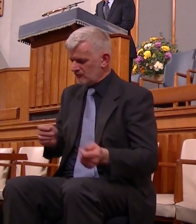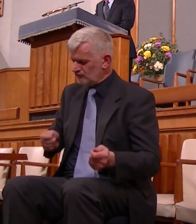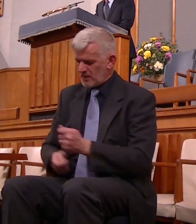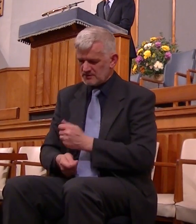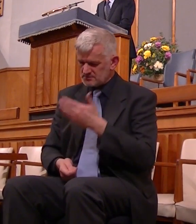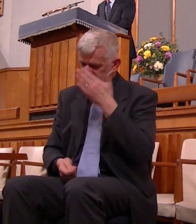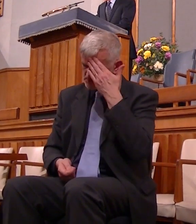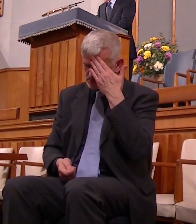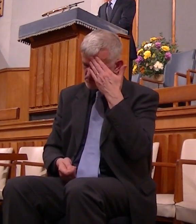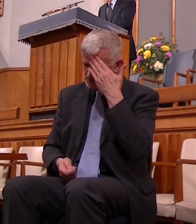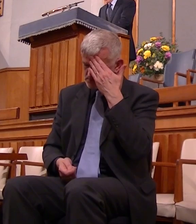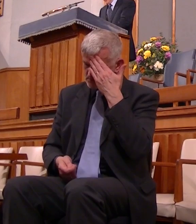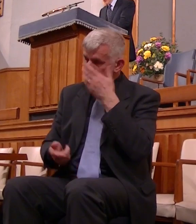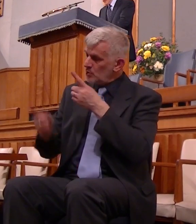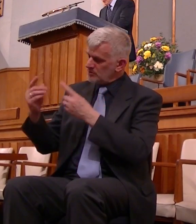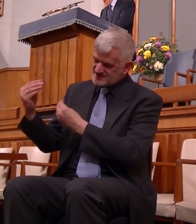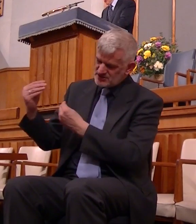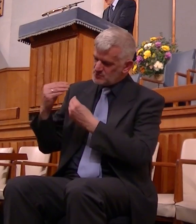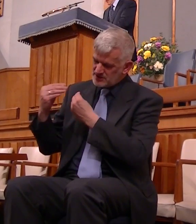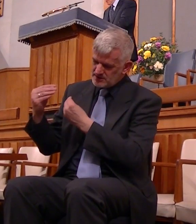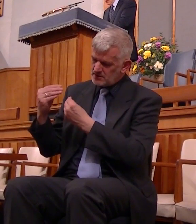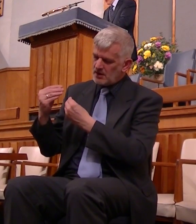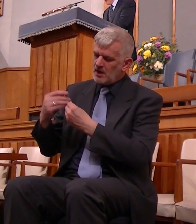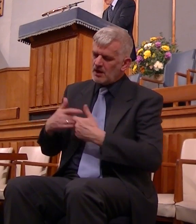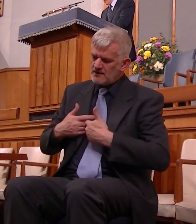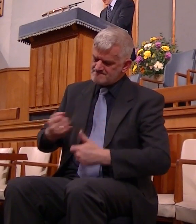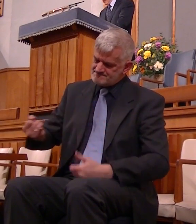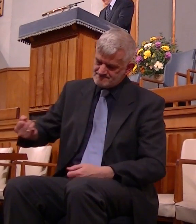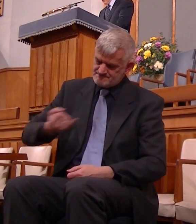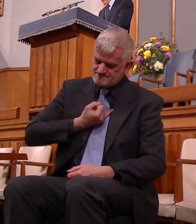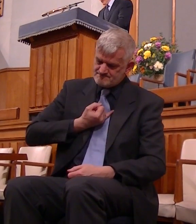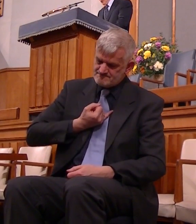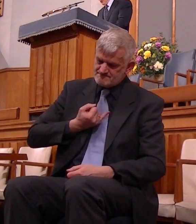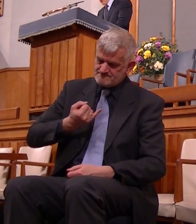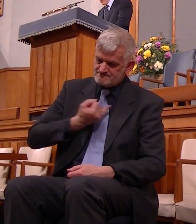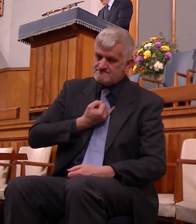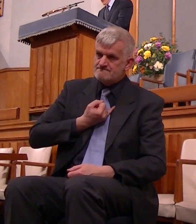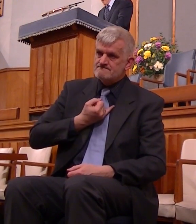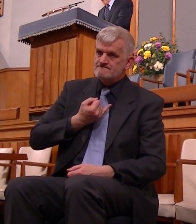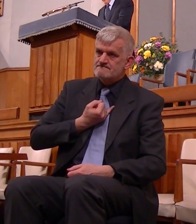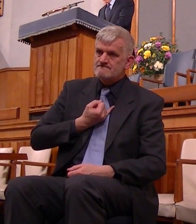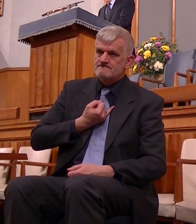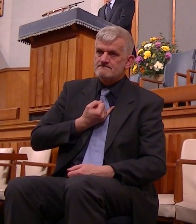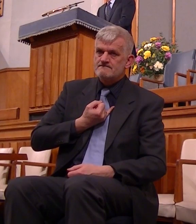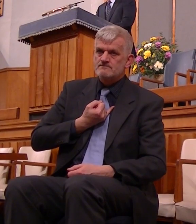and after that I was instructed I smoked upon my thigh oh dear friends